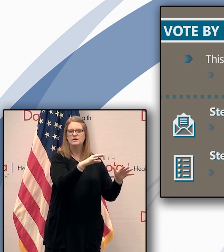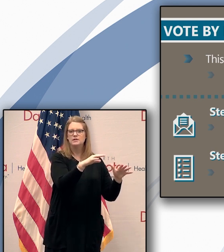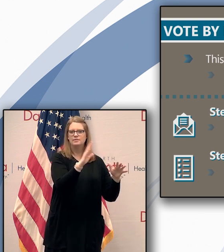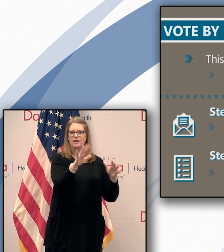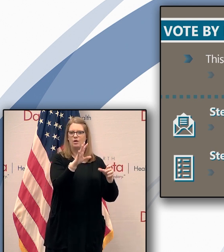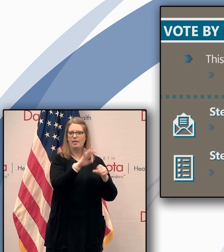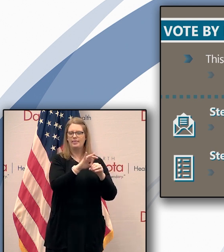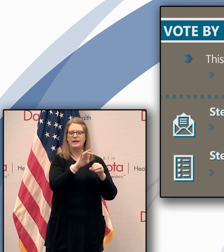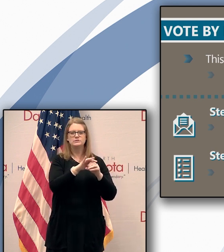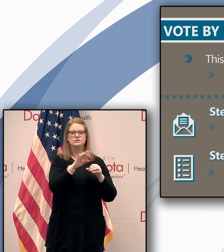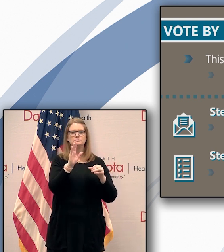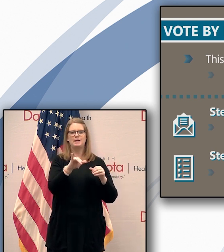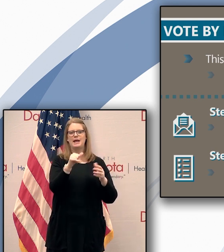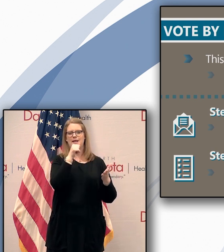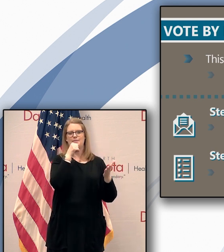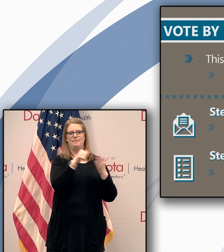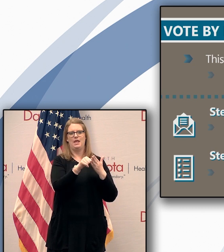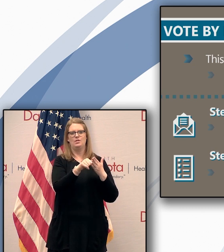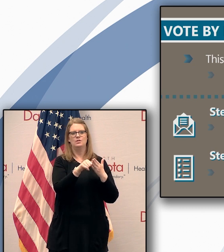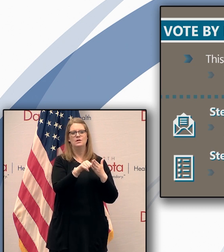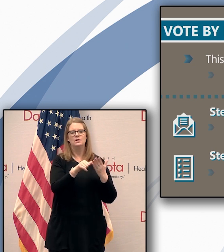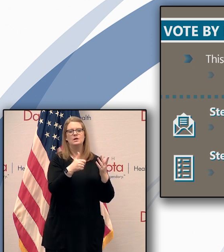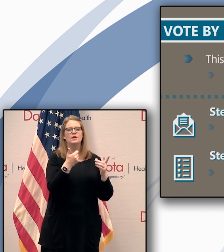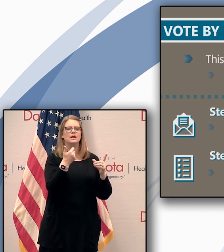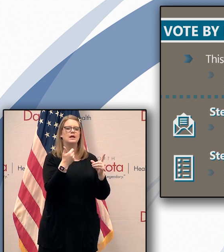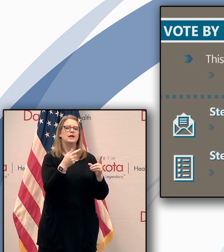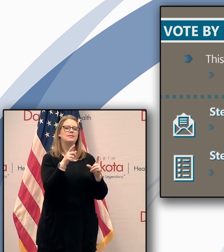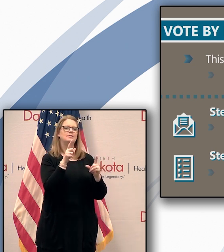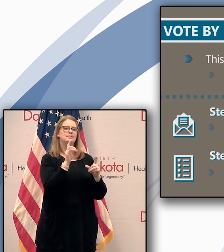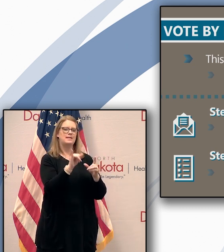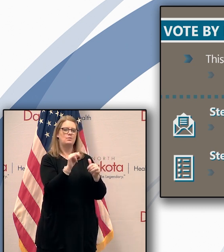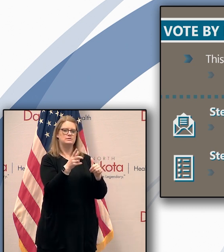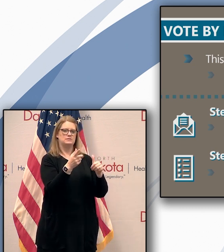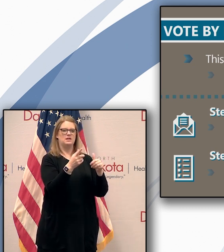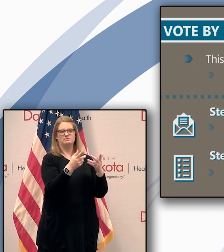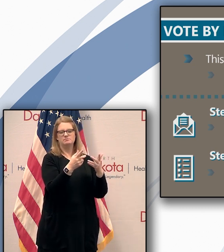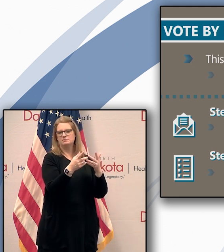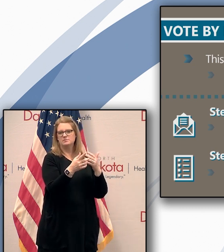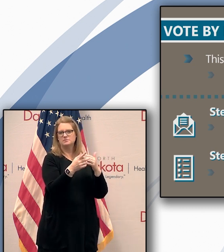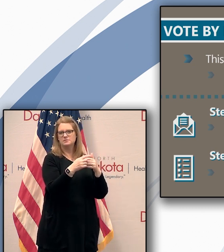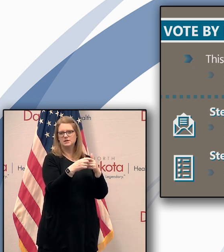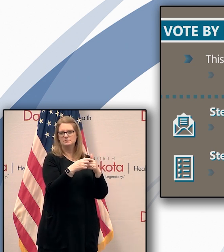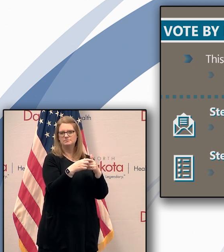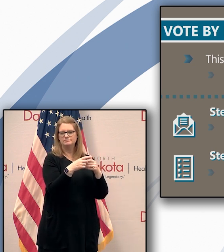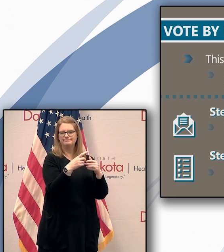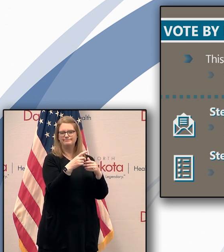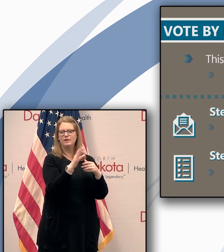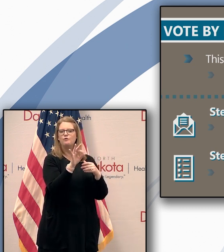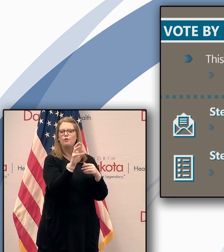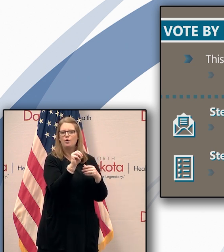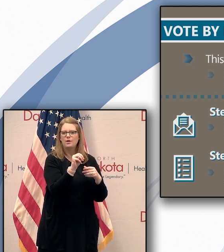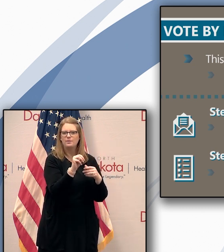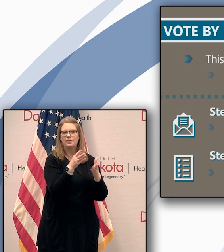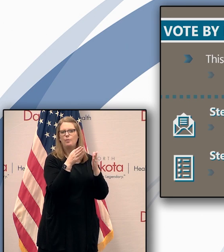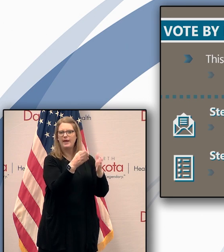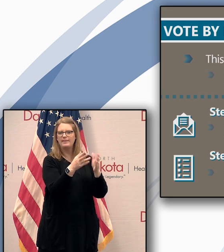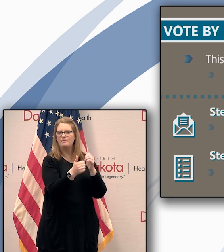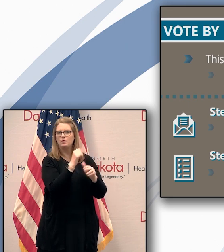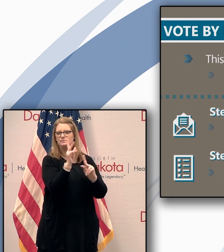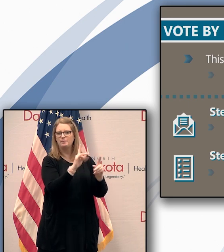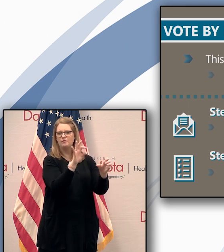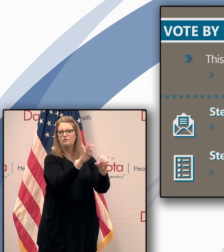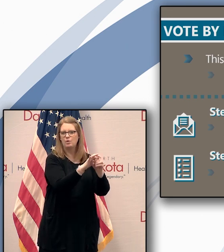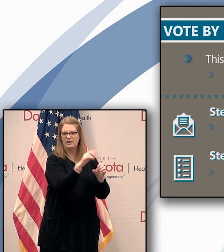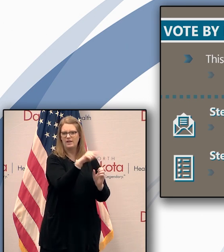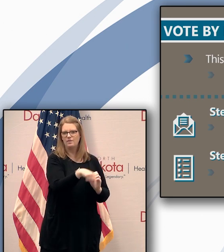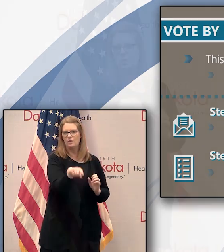by mail. And that was the primary form in 33 counties. Under the prior law, they had to have at